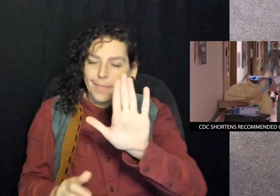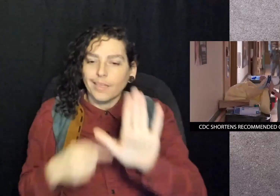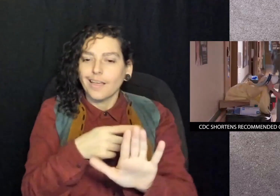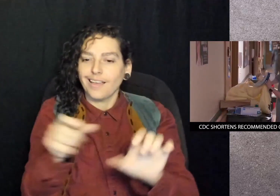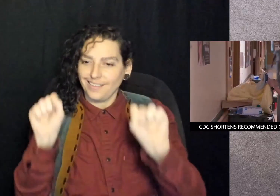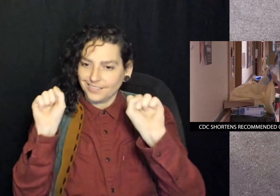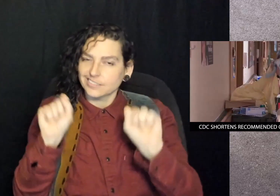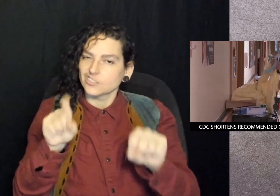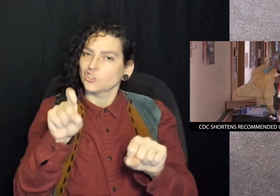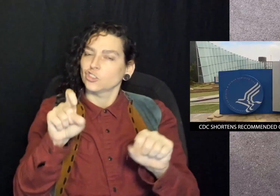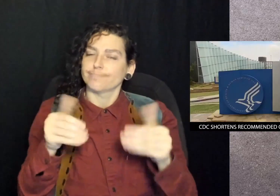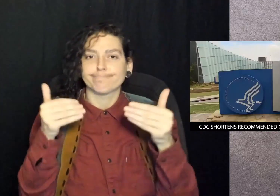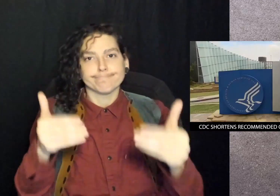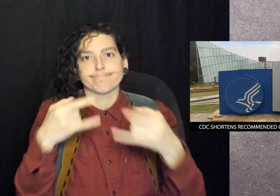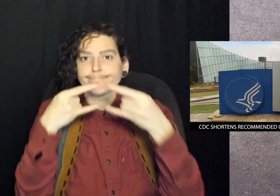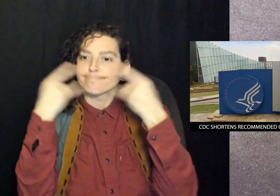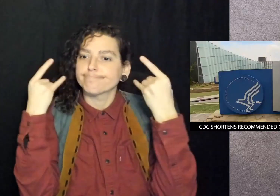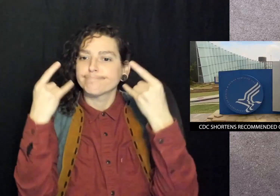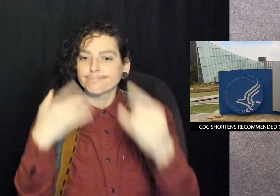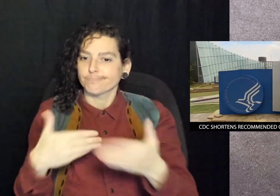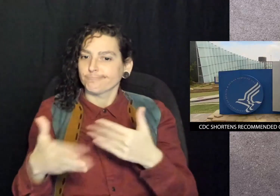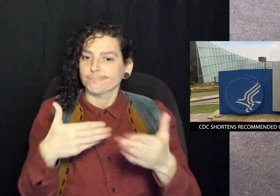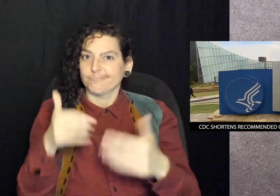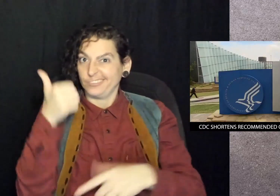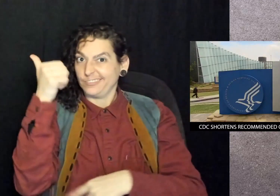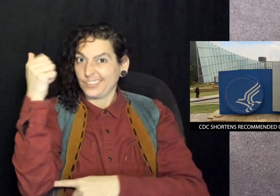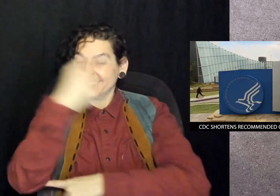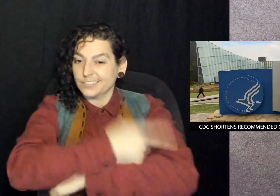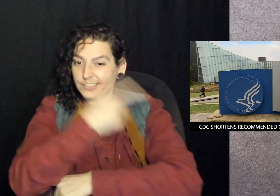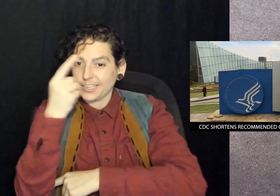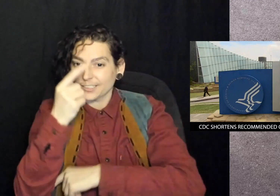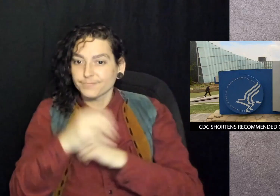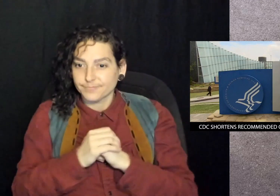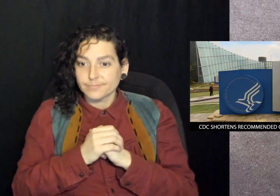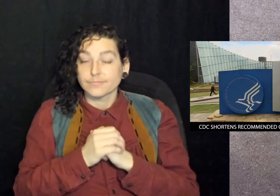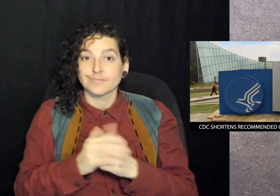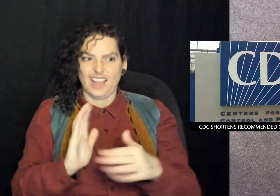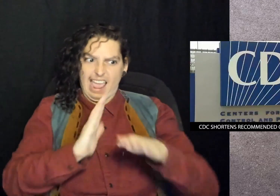but they should wear a mask for 10 days after the exposure.